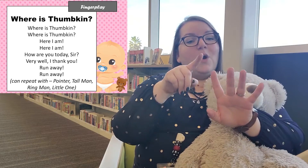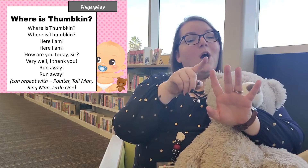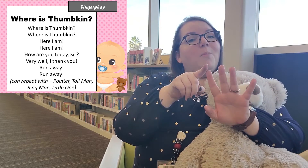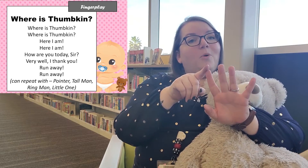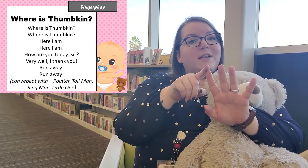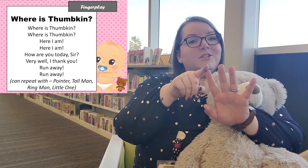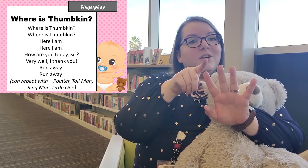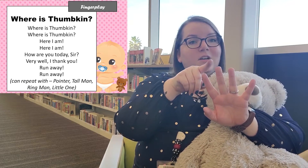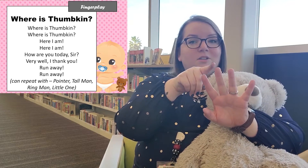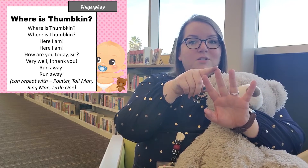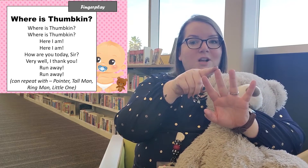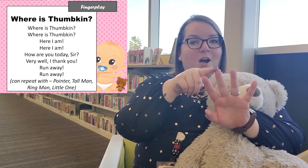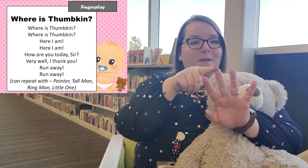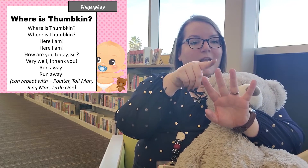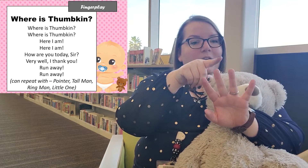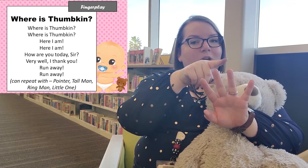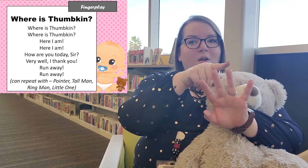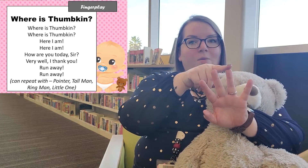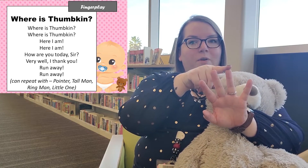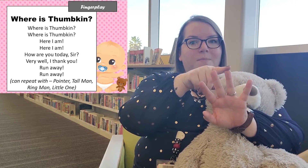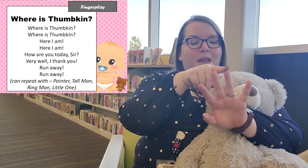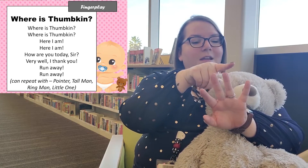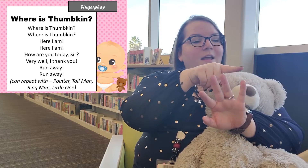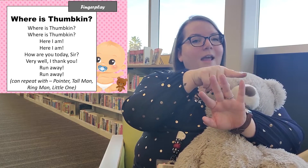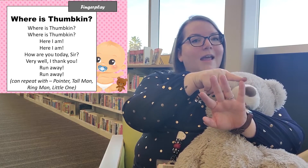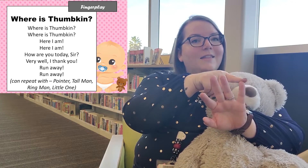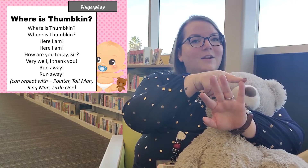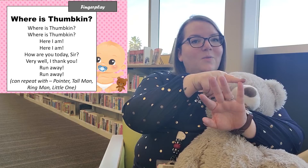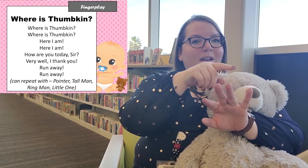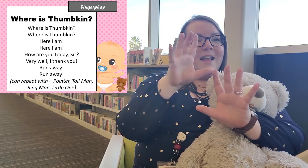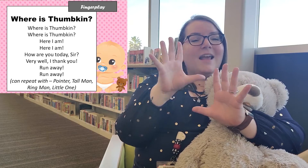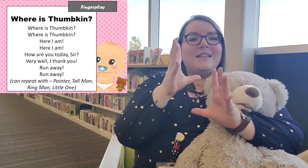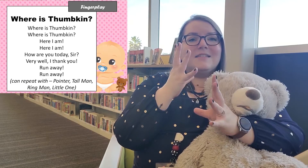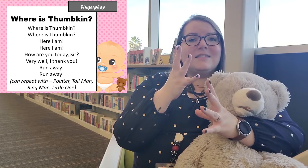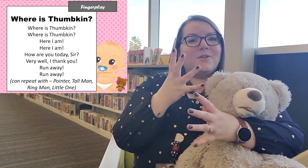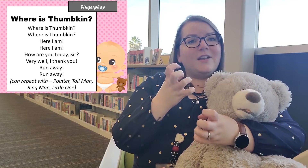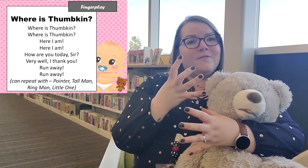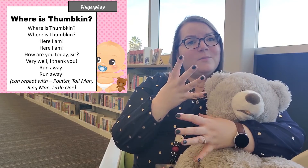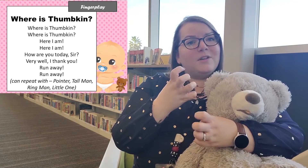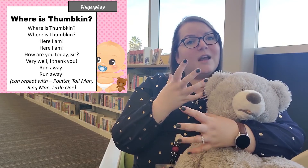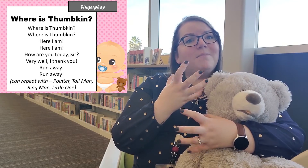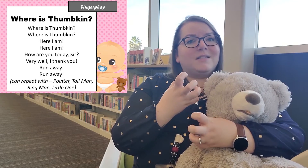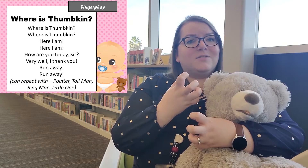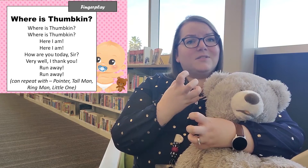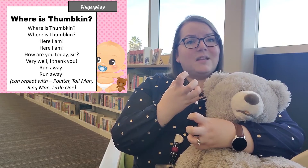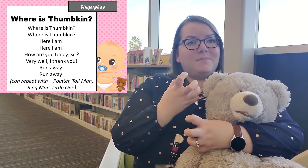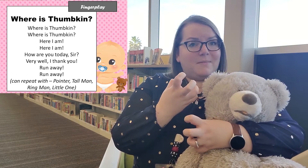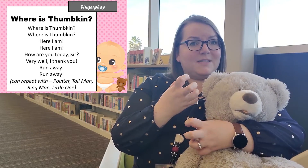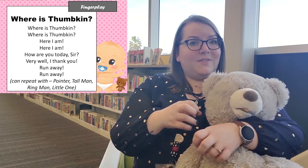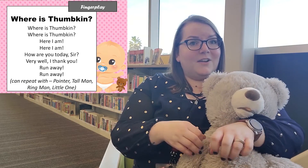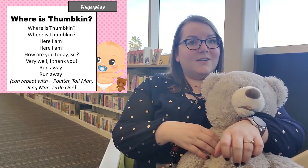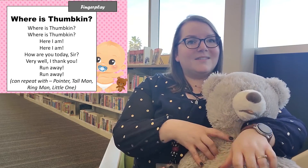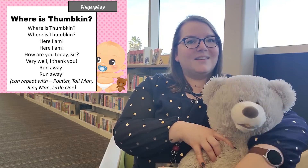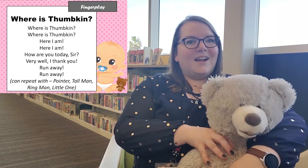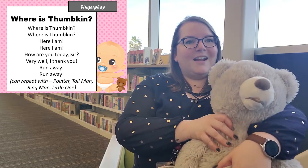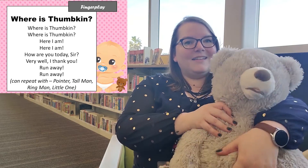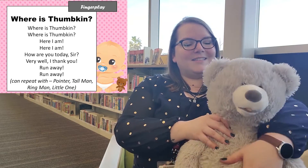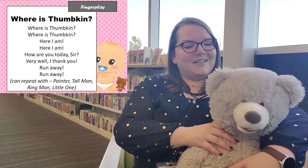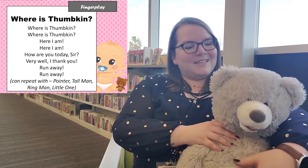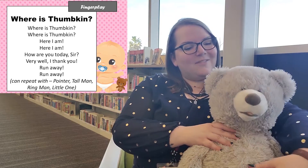pointer tall man ring man and little one and this is great for building up muscles in baby's fingers all right so let's get